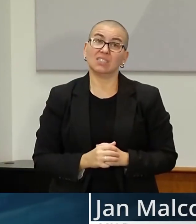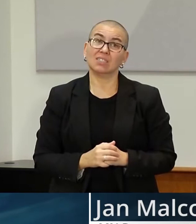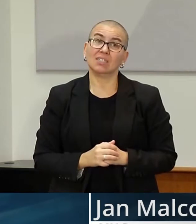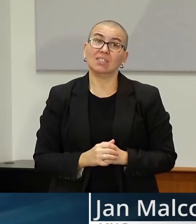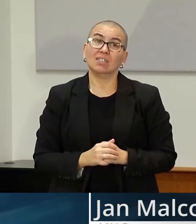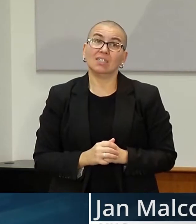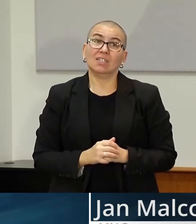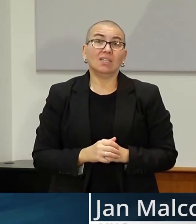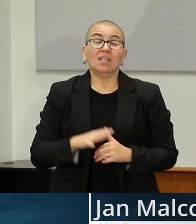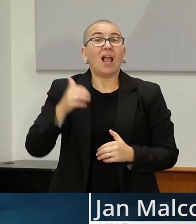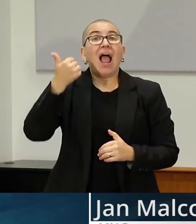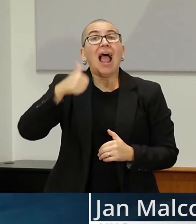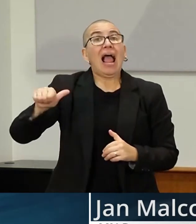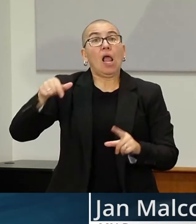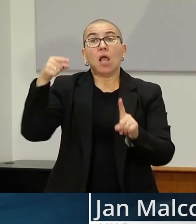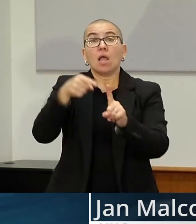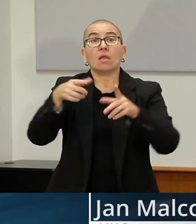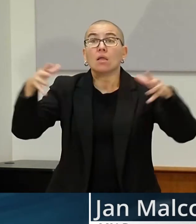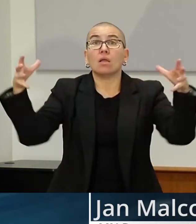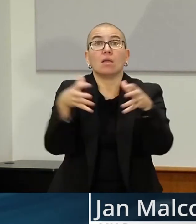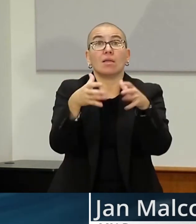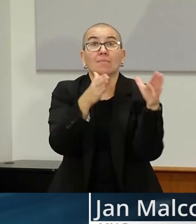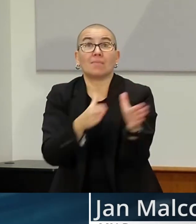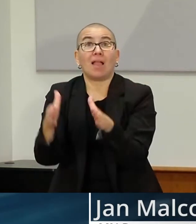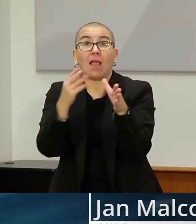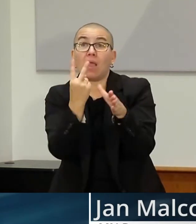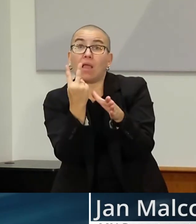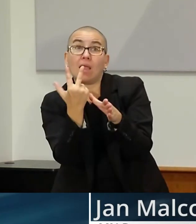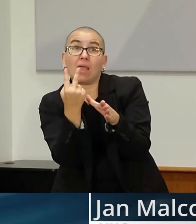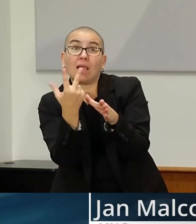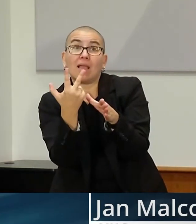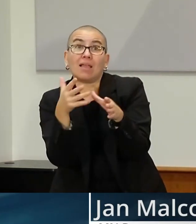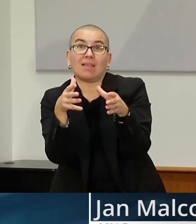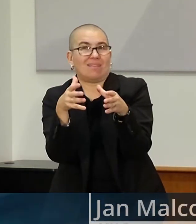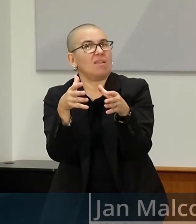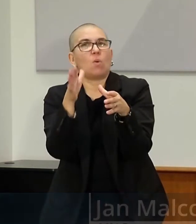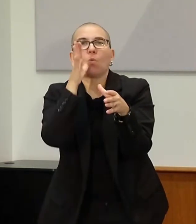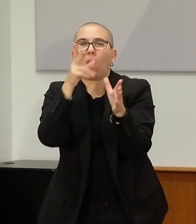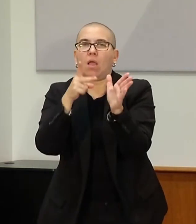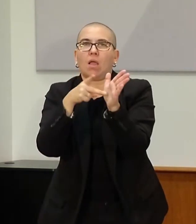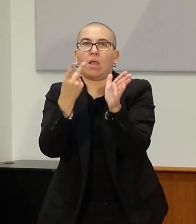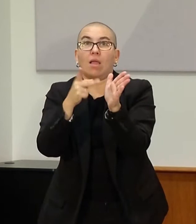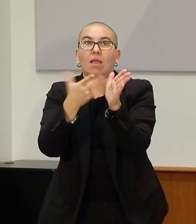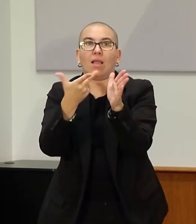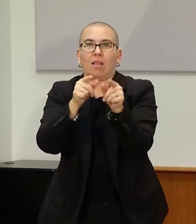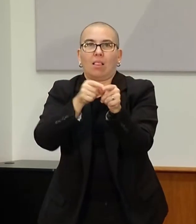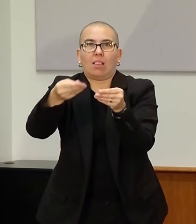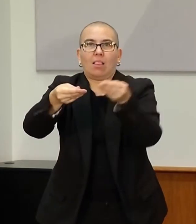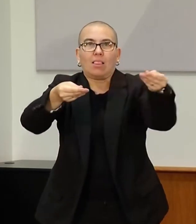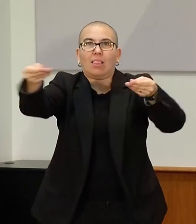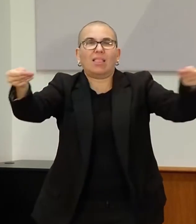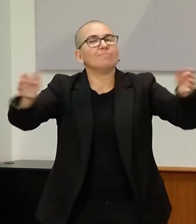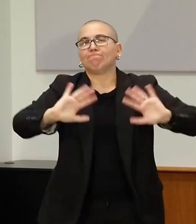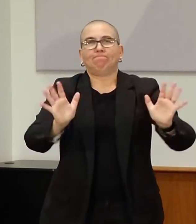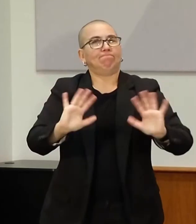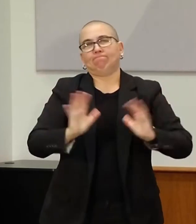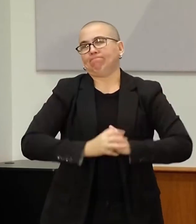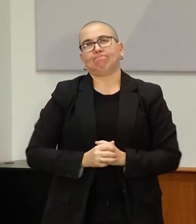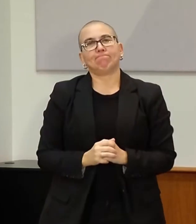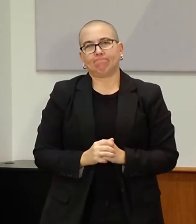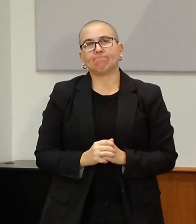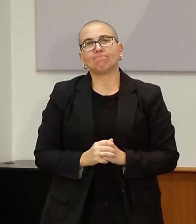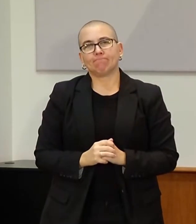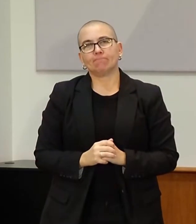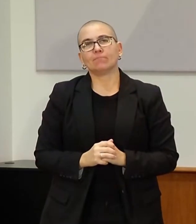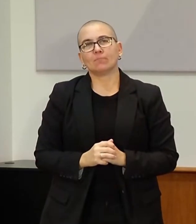people and with more than your immediate household presents a much higher risk than was the case even a couple of weeks ago. So